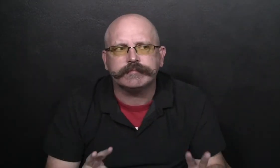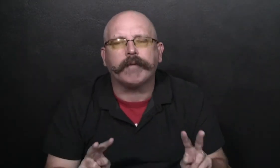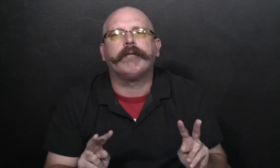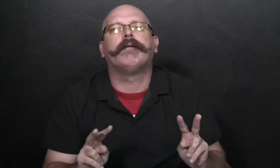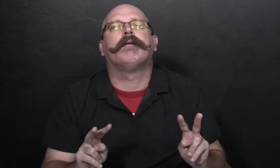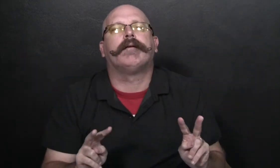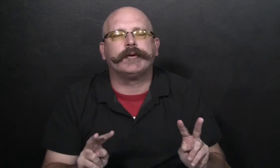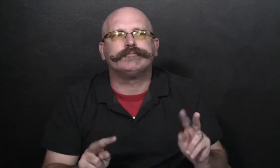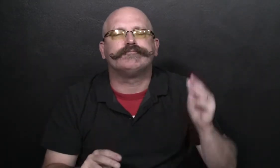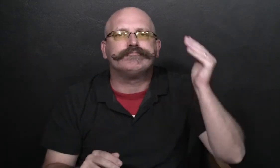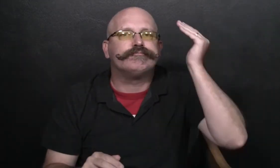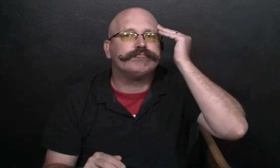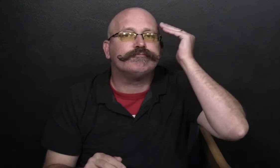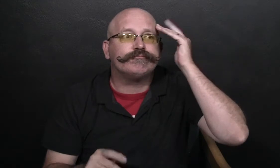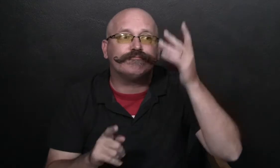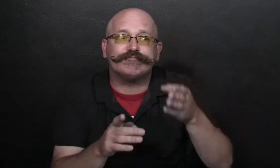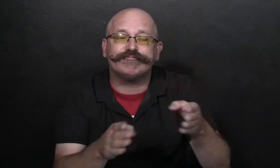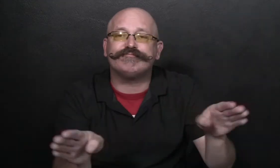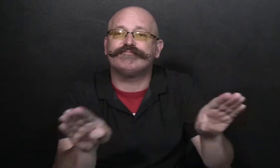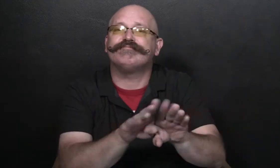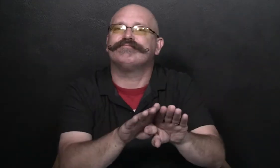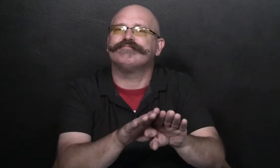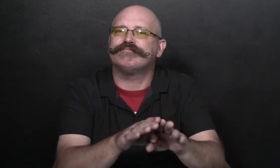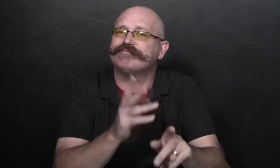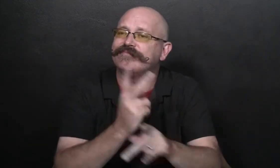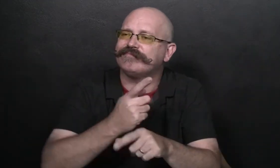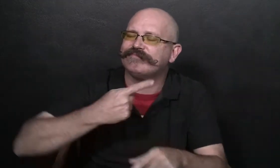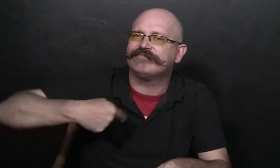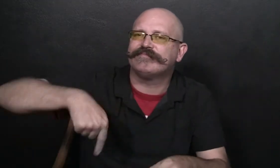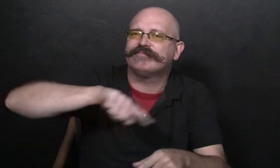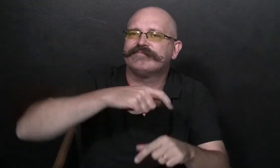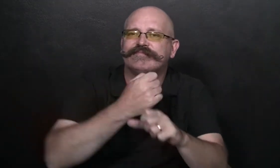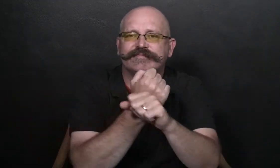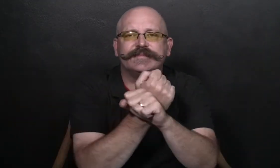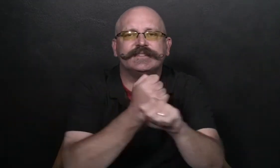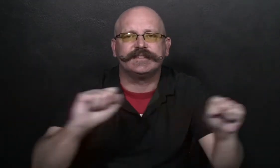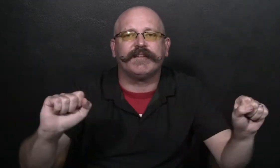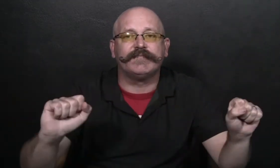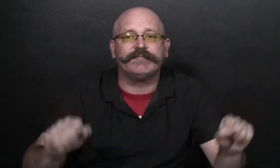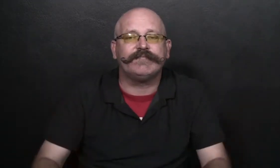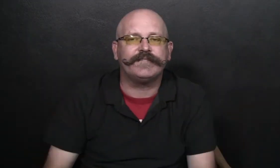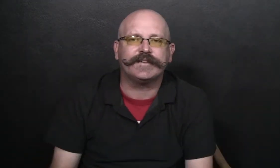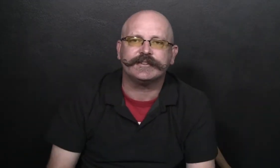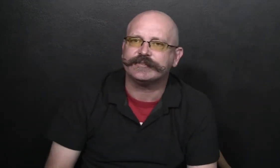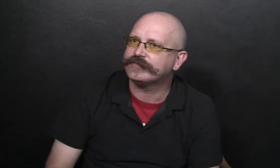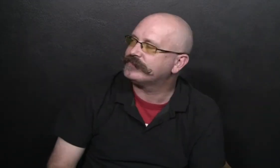virus from spreading. By closing the playground, they were working together to stay safe.